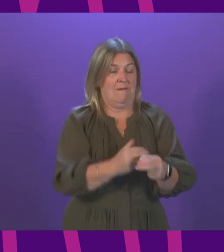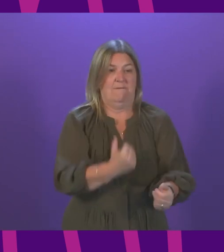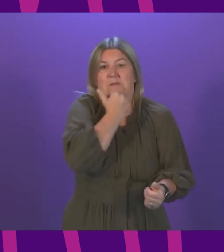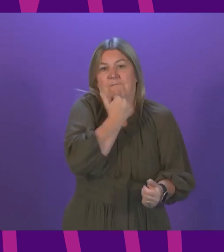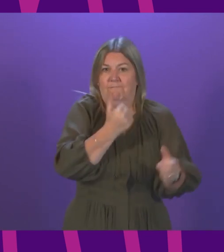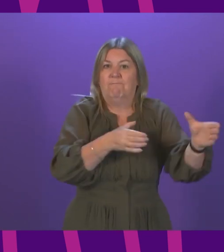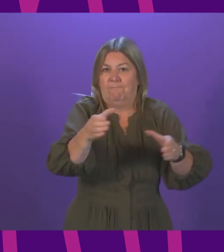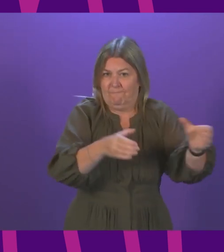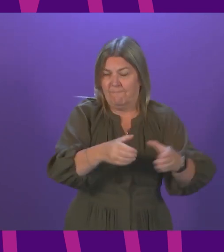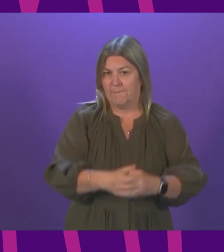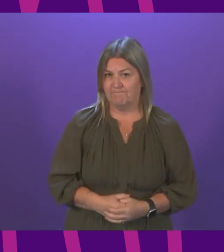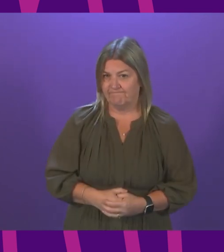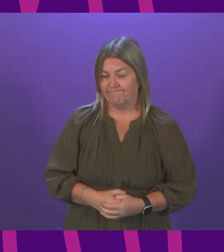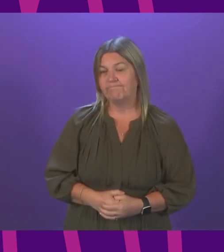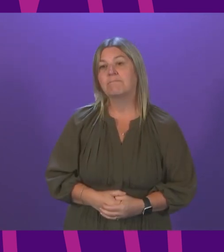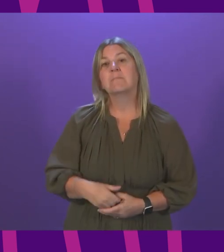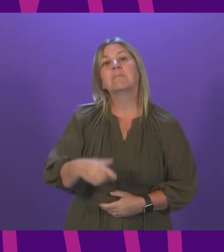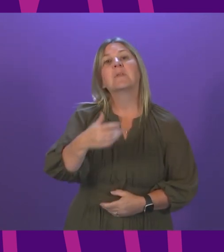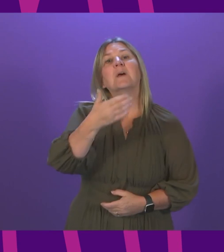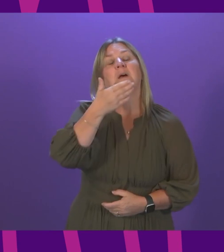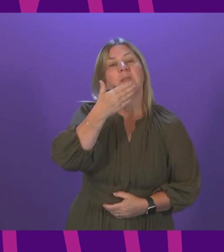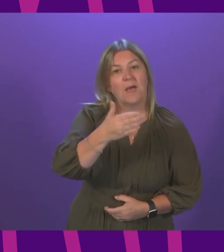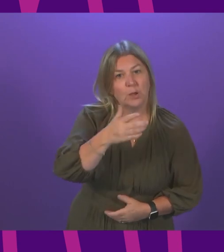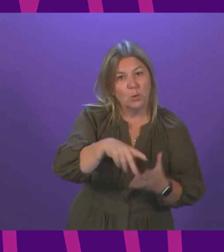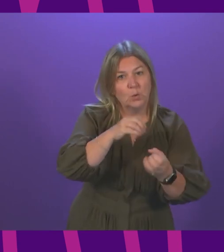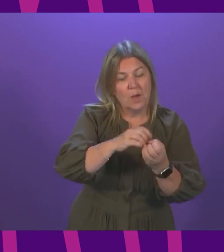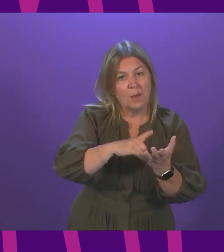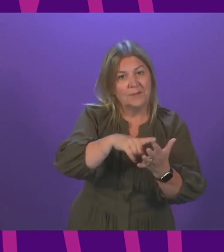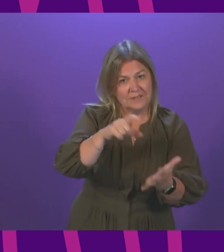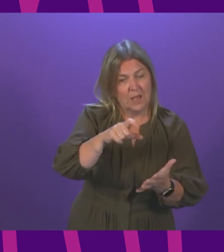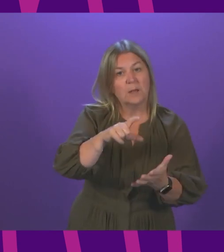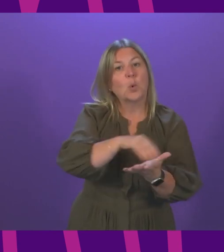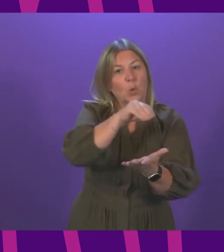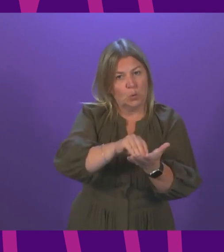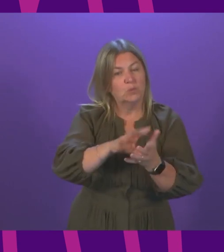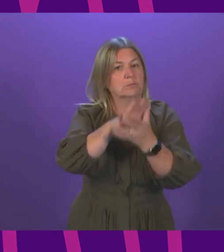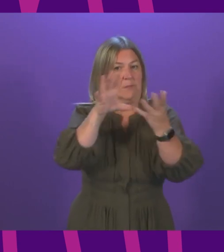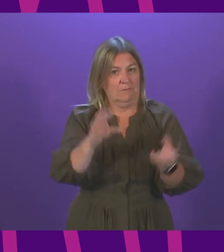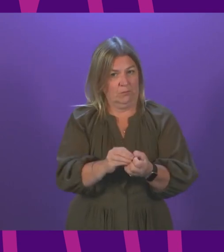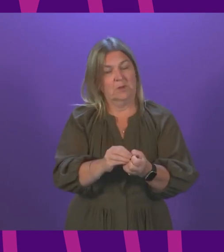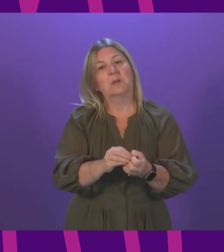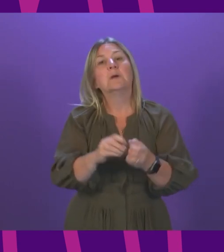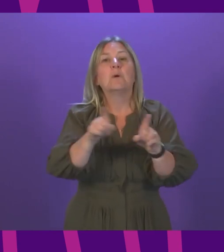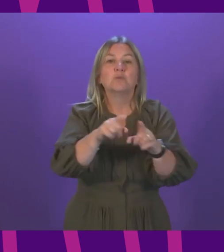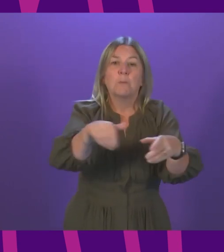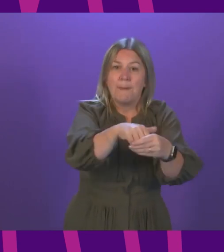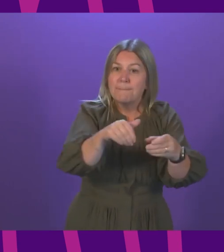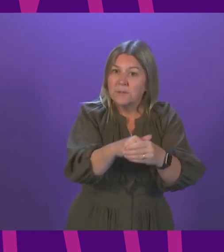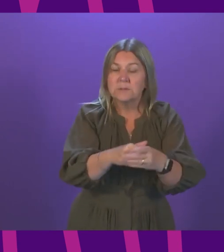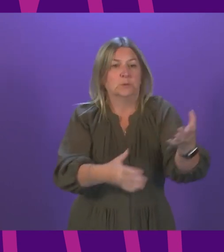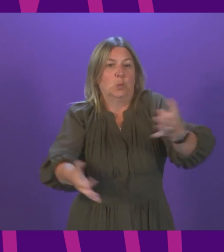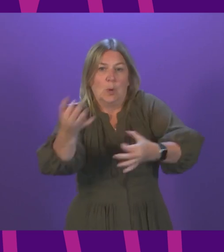Thank you very much. That concludes the statement. And I thank the Cabinet Secretary and members for allowing us to get through all of the questions that were